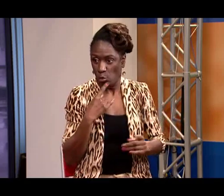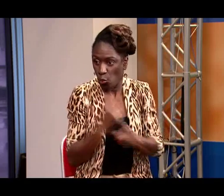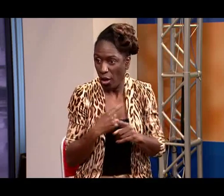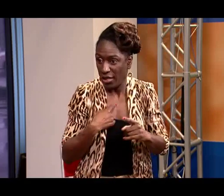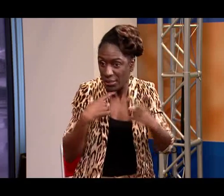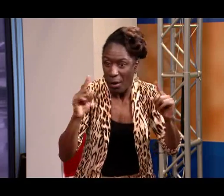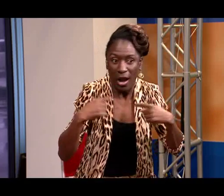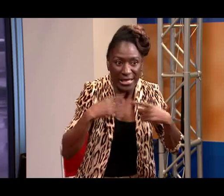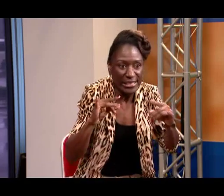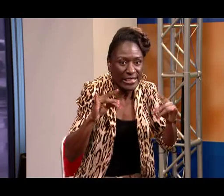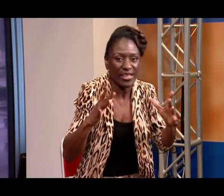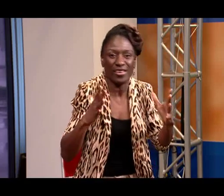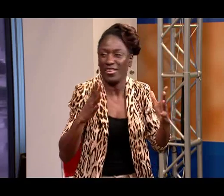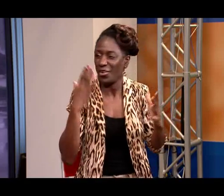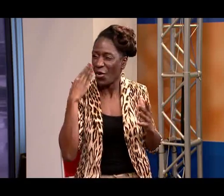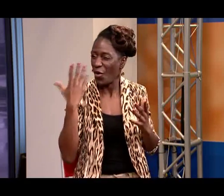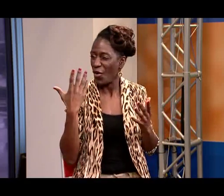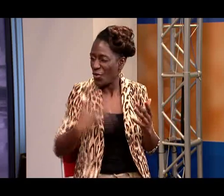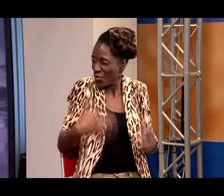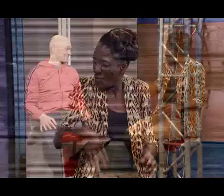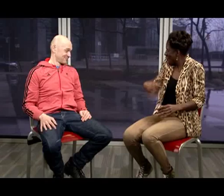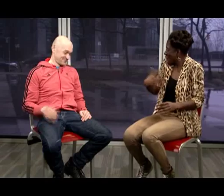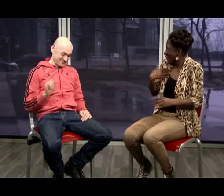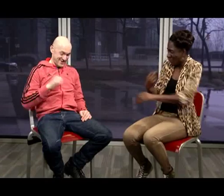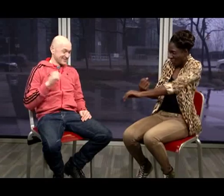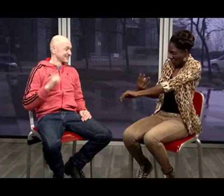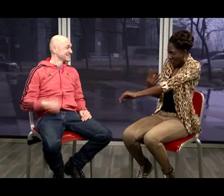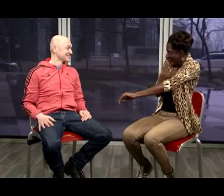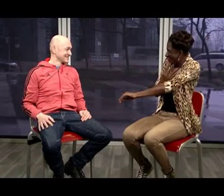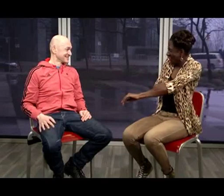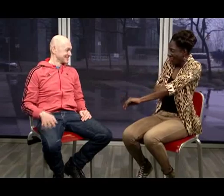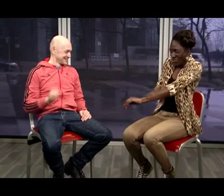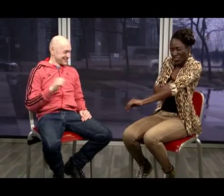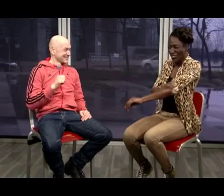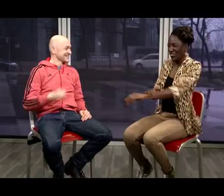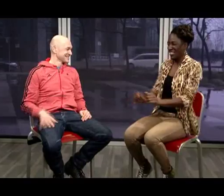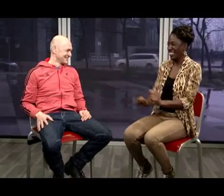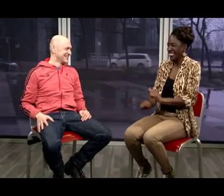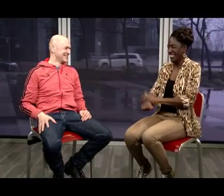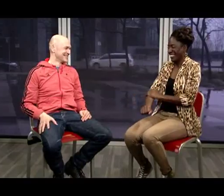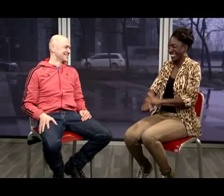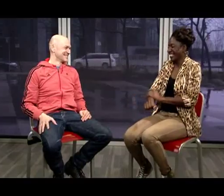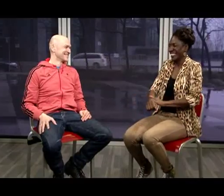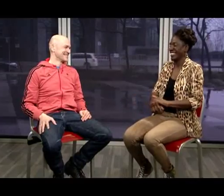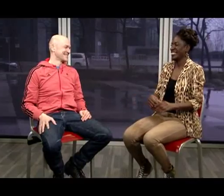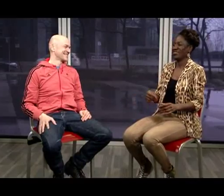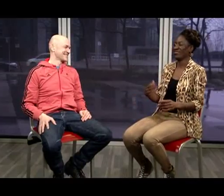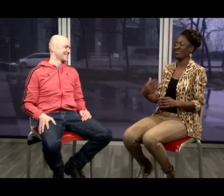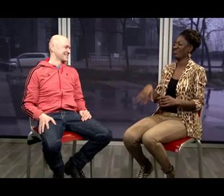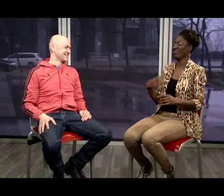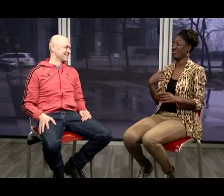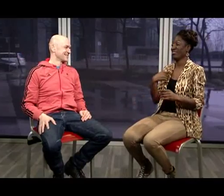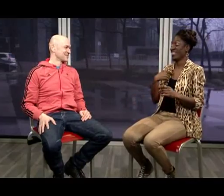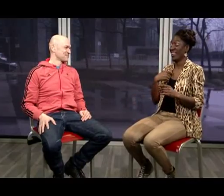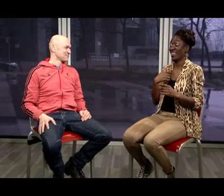can't even imagine how relieved you would be and I guess there's quite a feeling after you're done of great success Wow